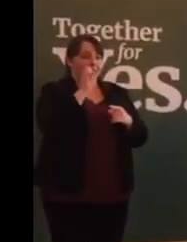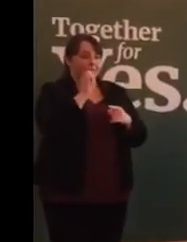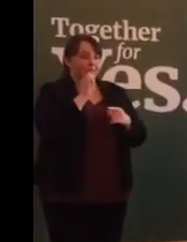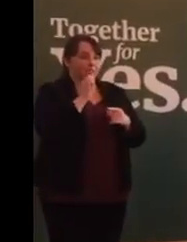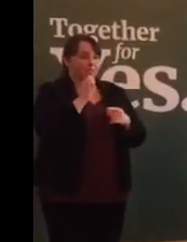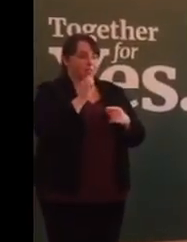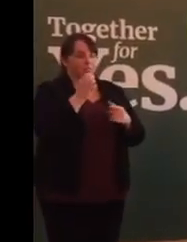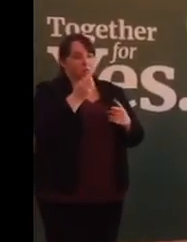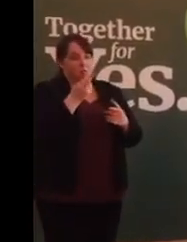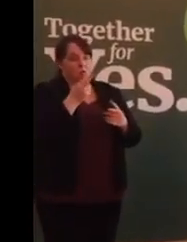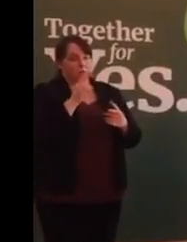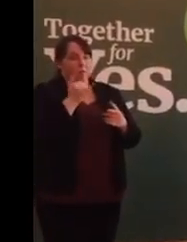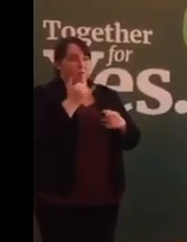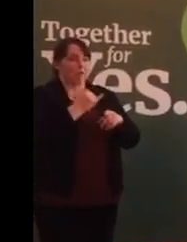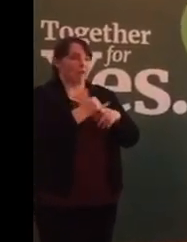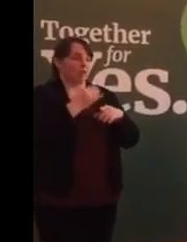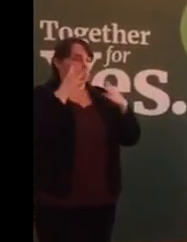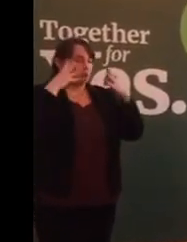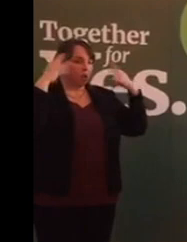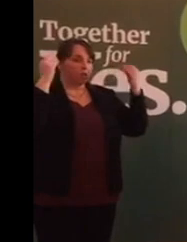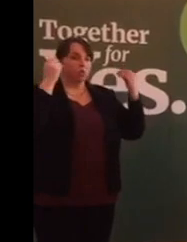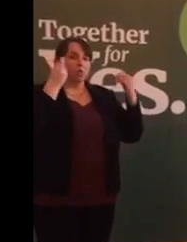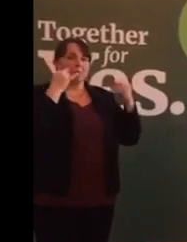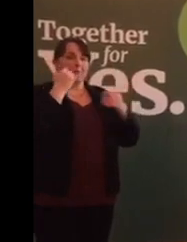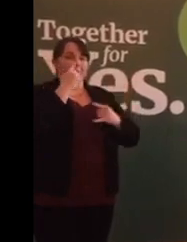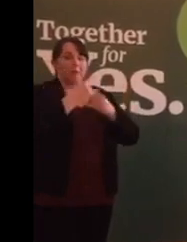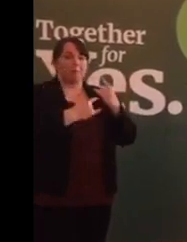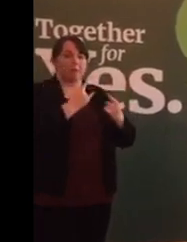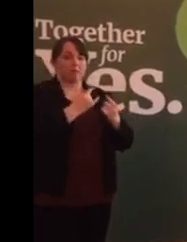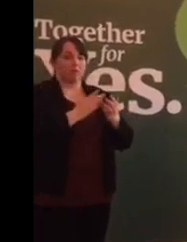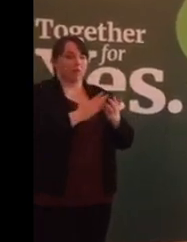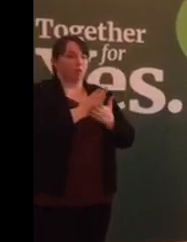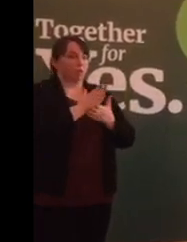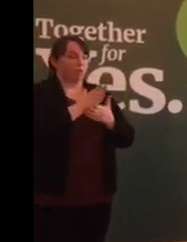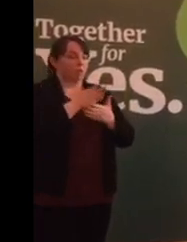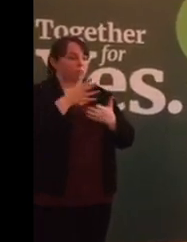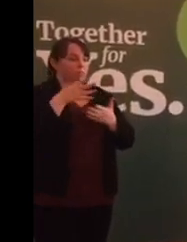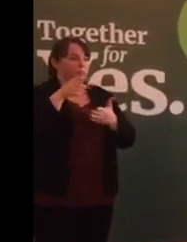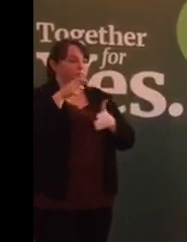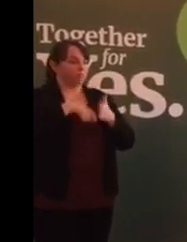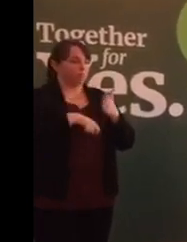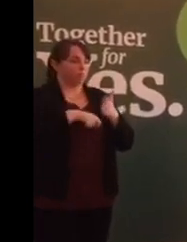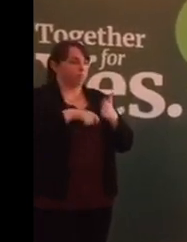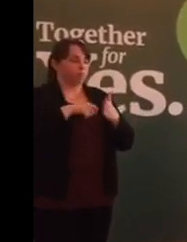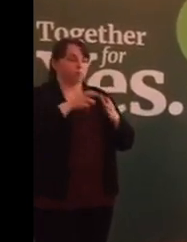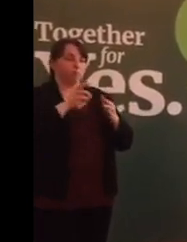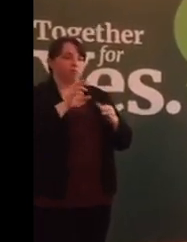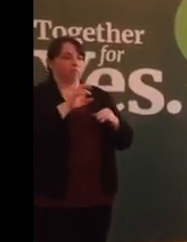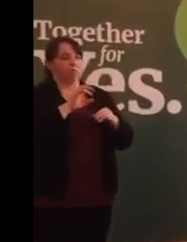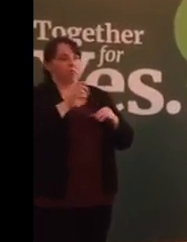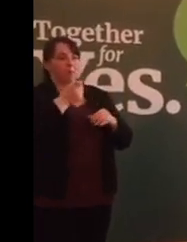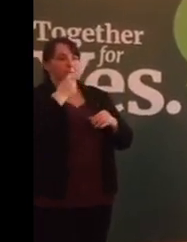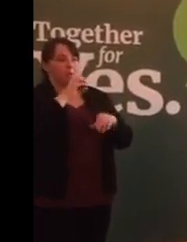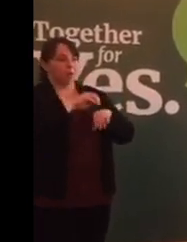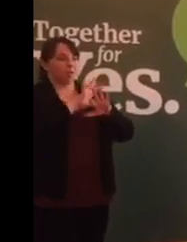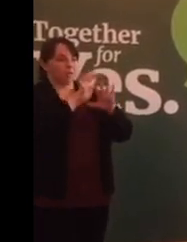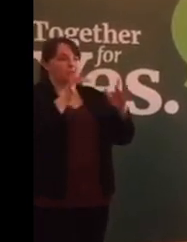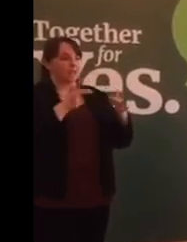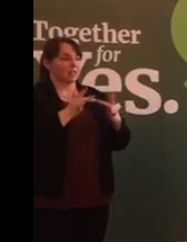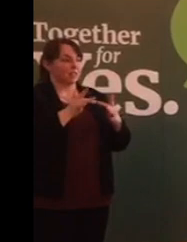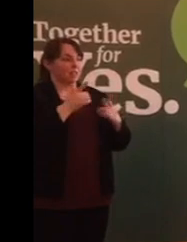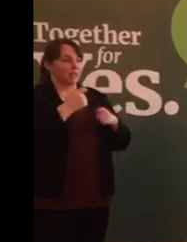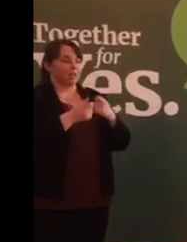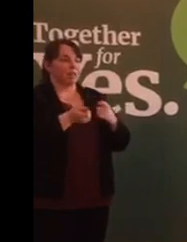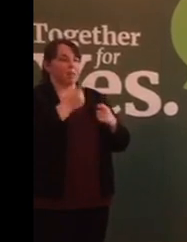perhaps in the Netherlands, or it may take place through obtaining the relevant bill online from the internet, and